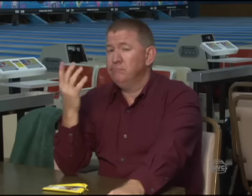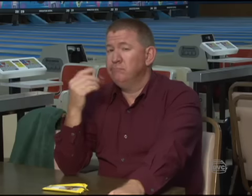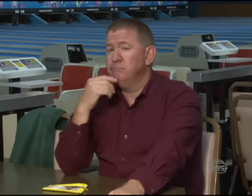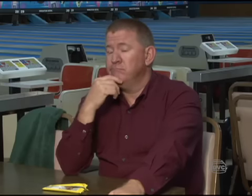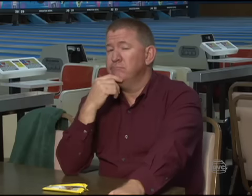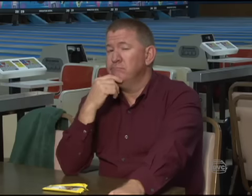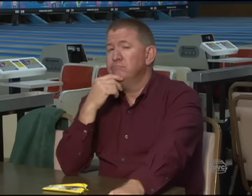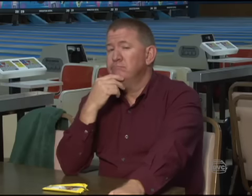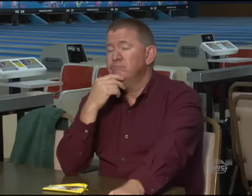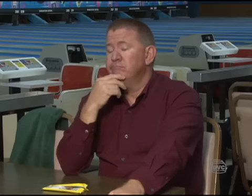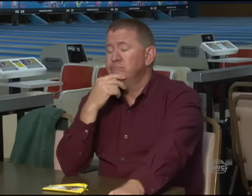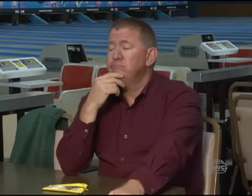Think about it.